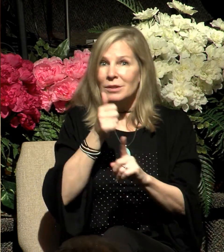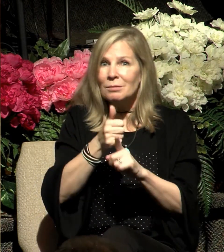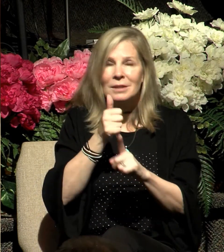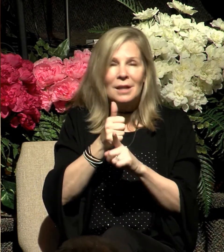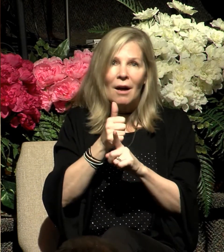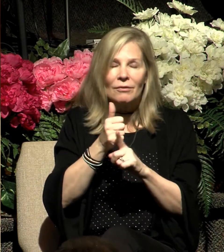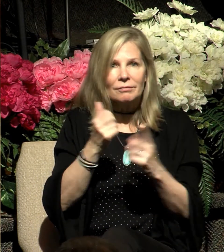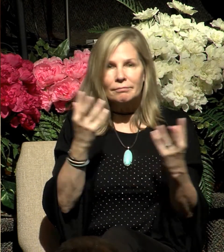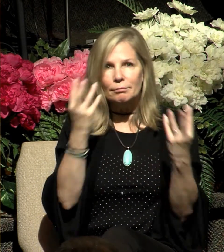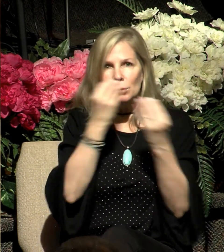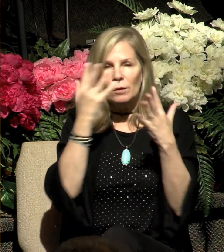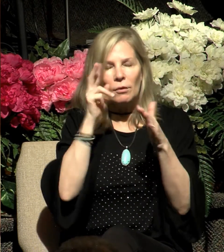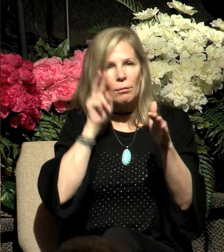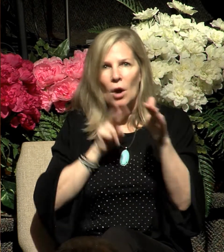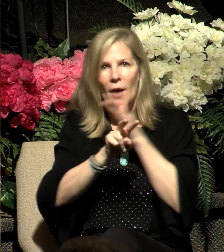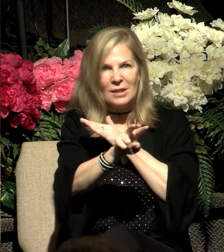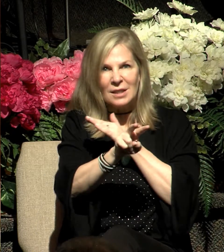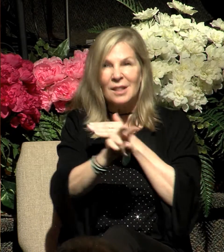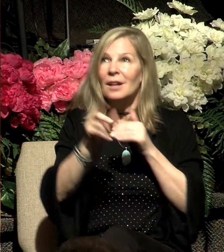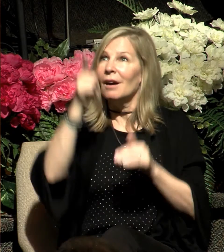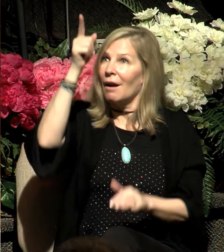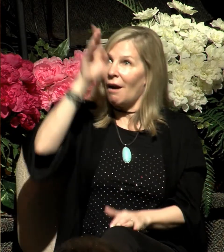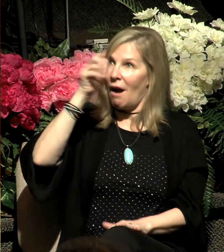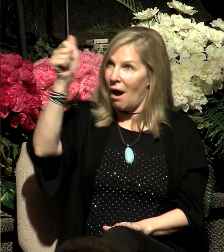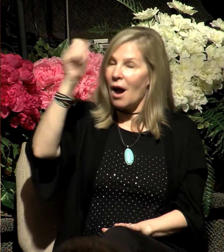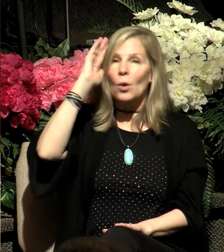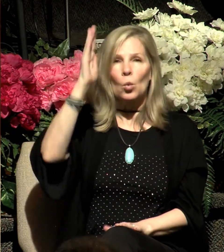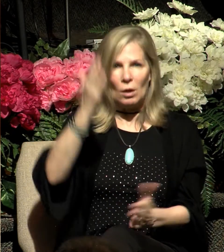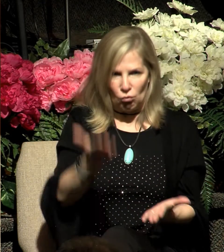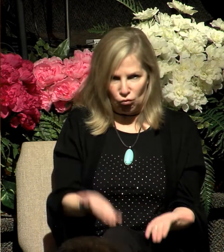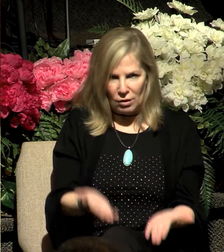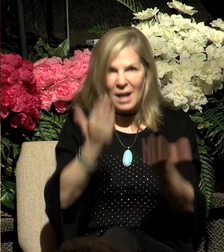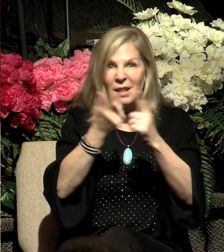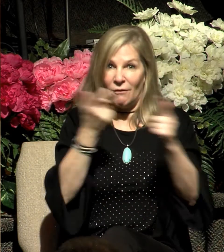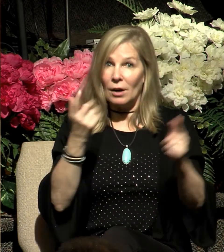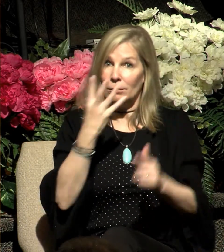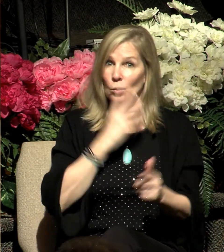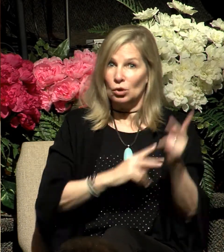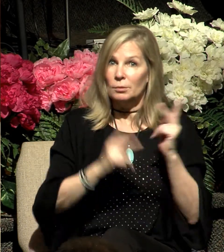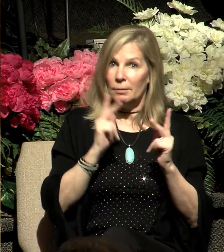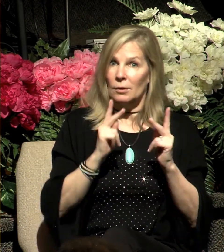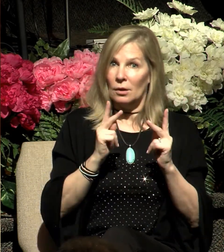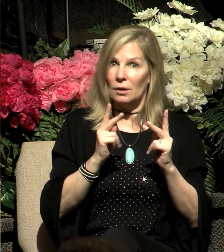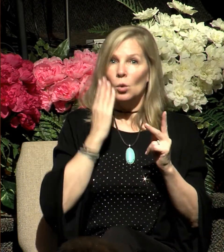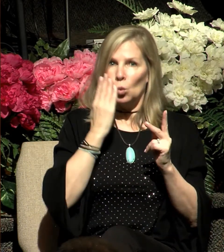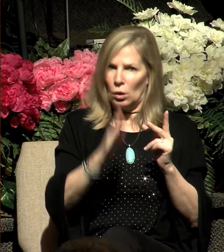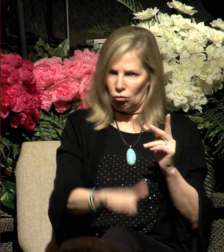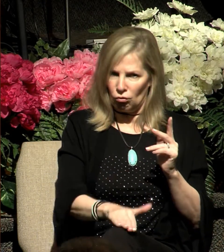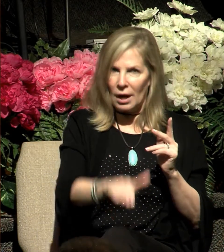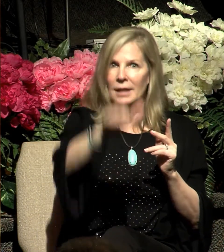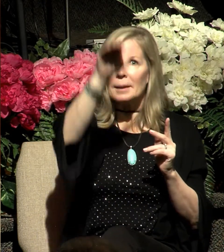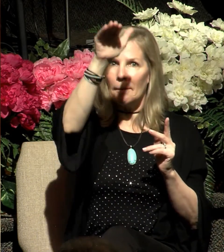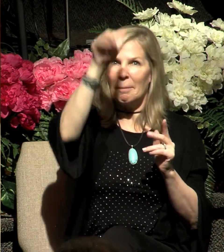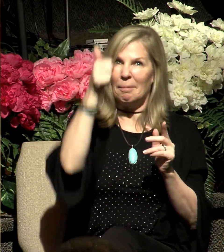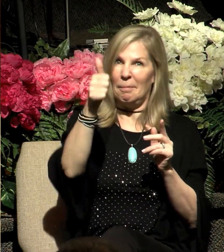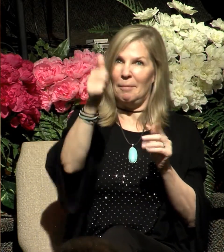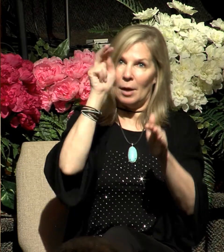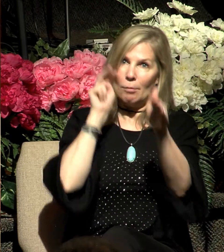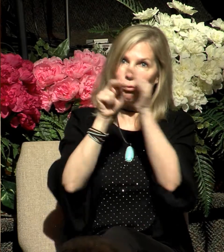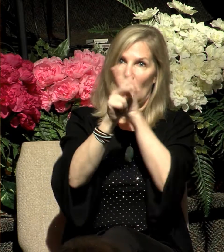prophecy that God will raise up from amongst the Jewish people, the brethren, a prophet who will be like